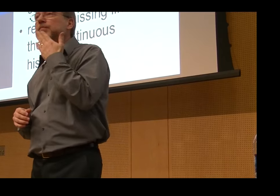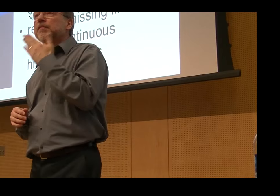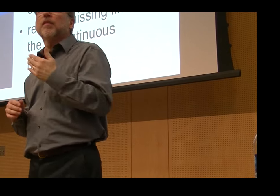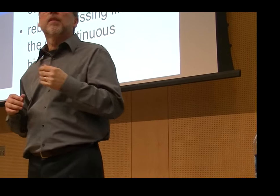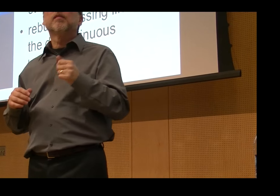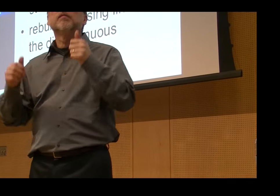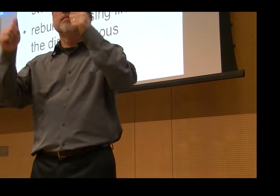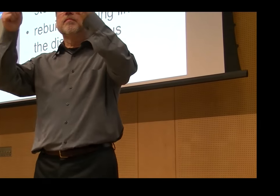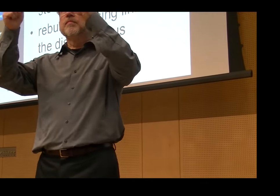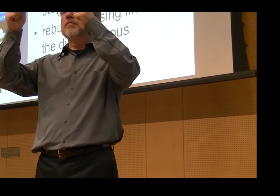it would fit really well? Thank you.